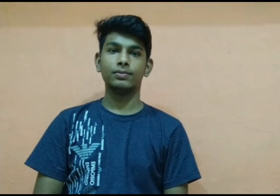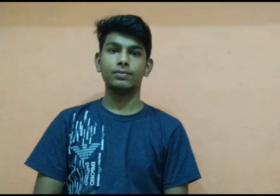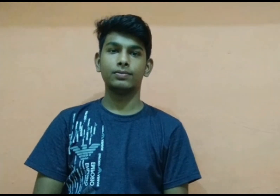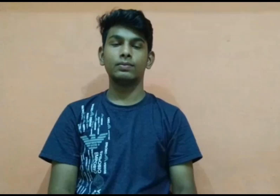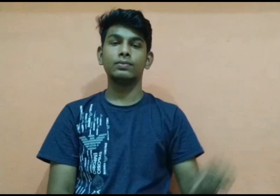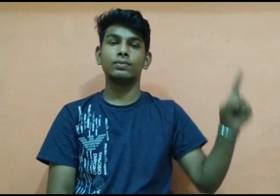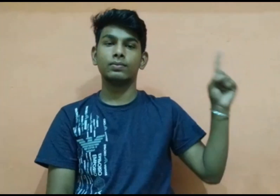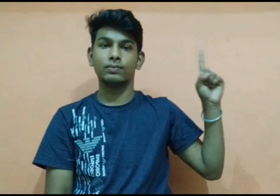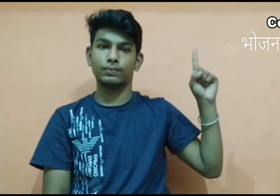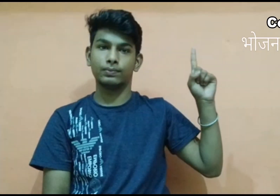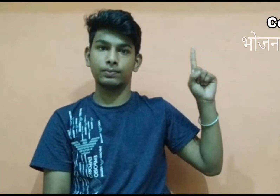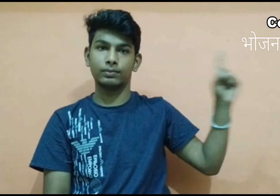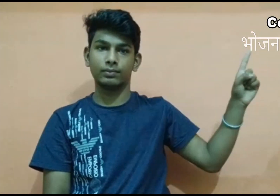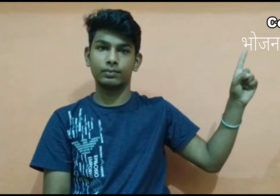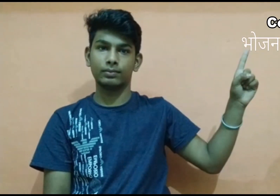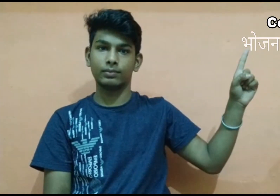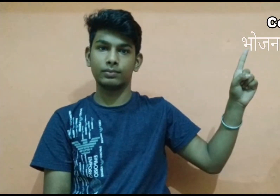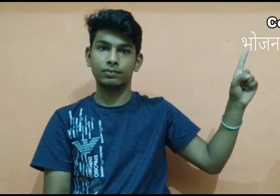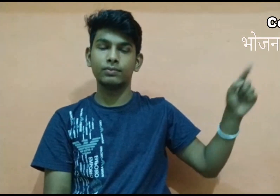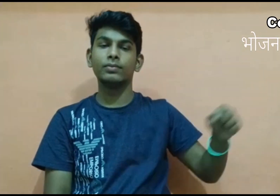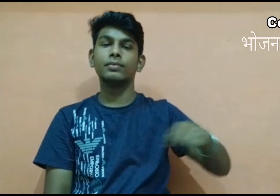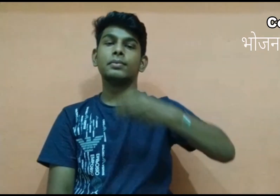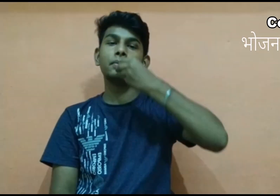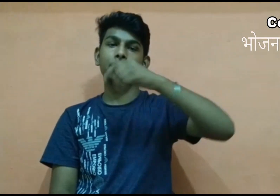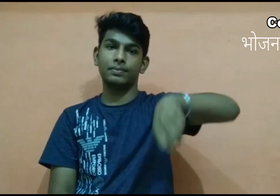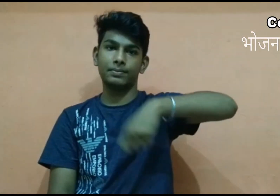So, let's So, go.